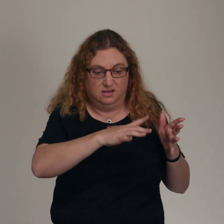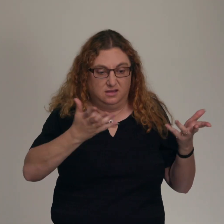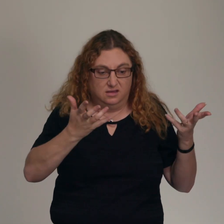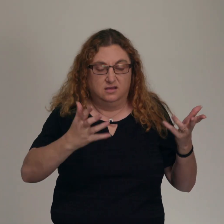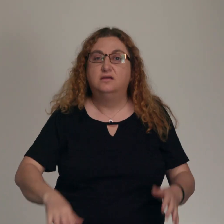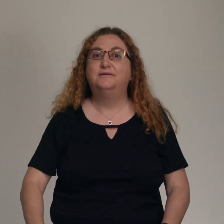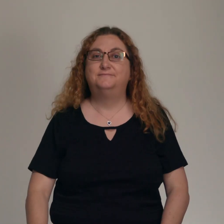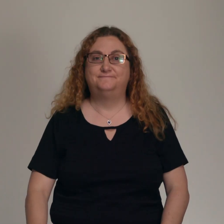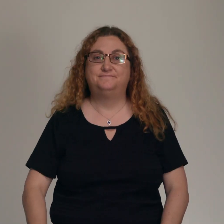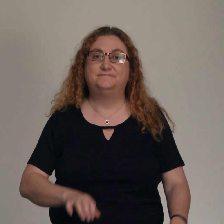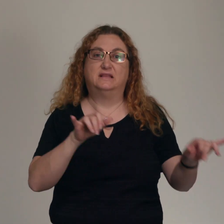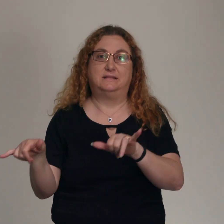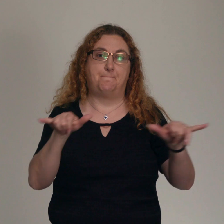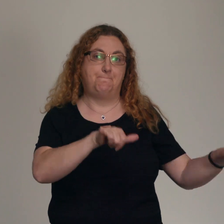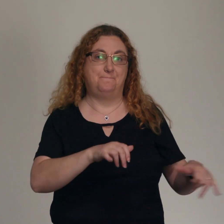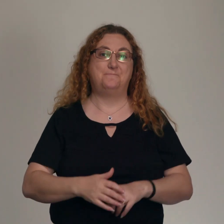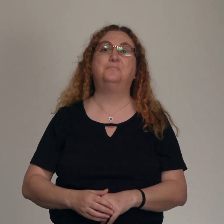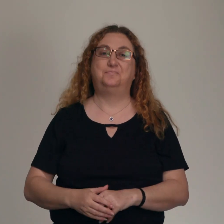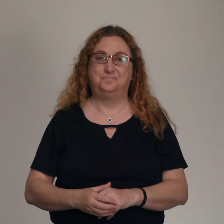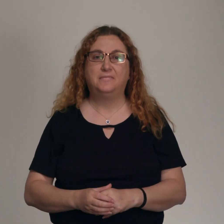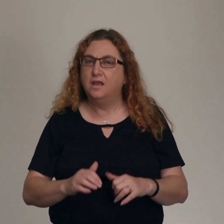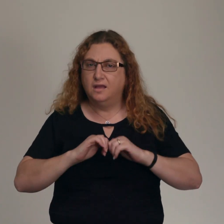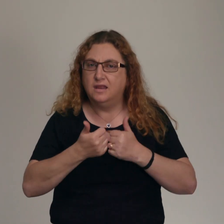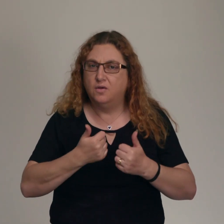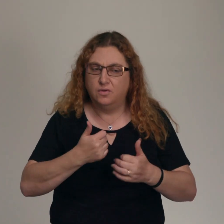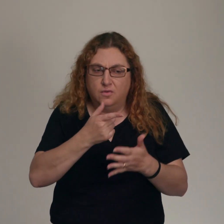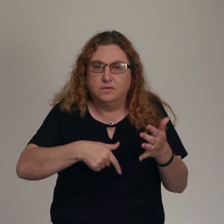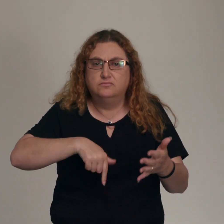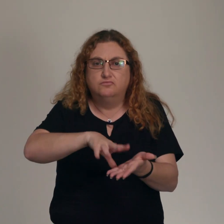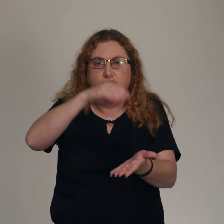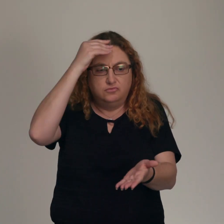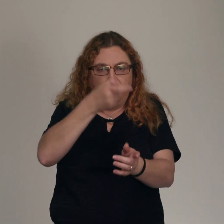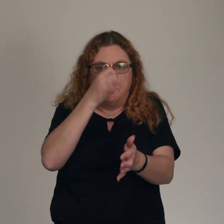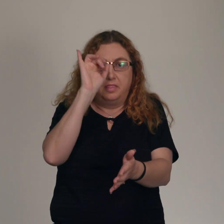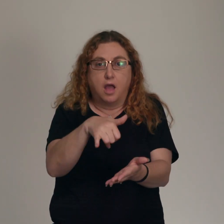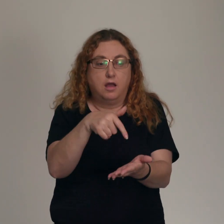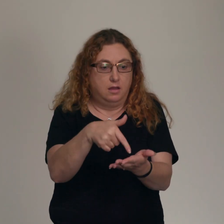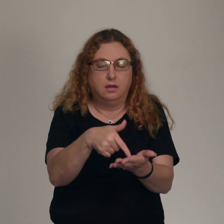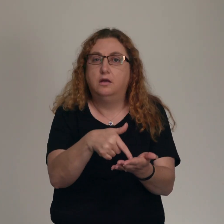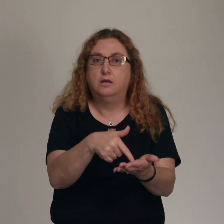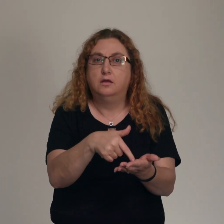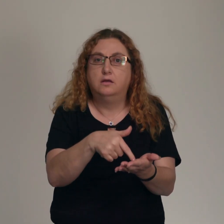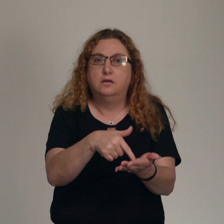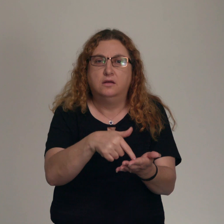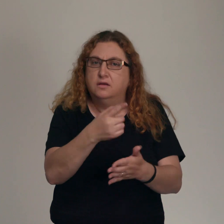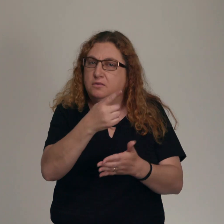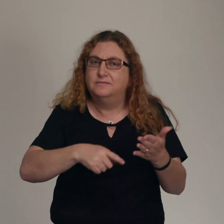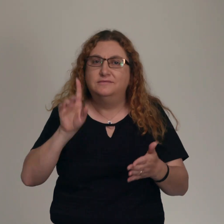So what does this passage have to teach us, God's people, about what it looks like to live in the